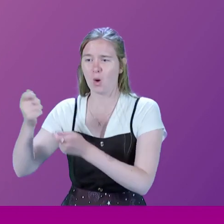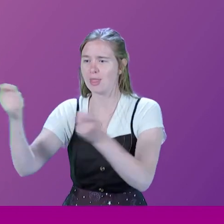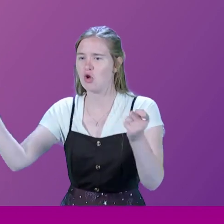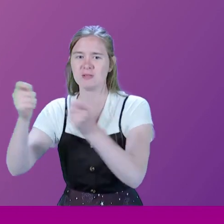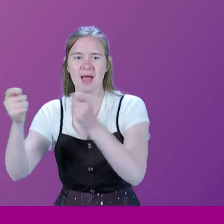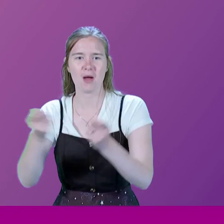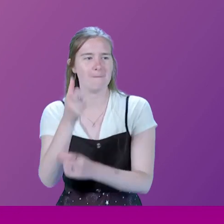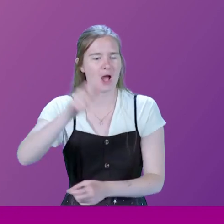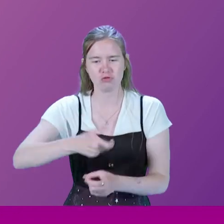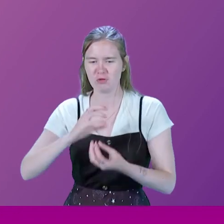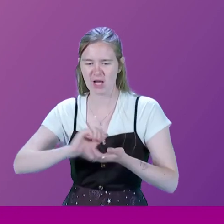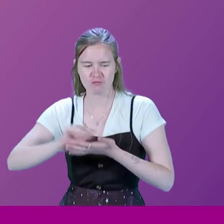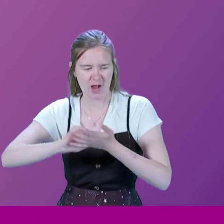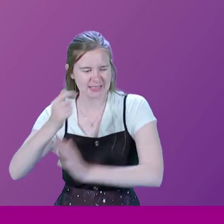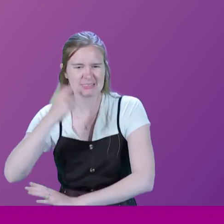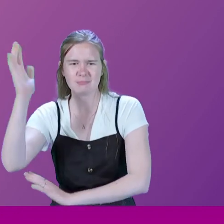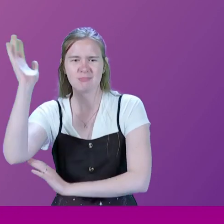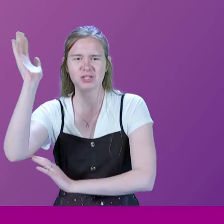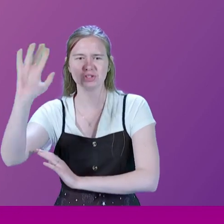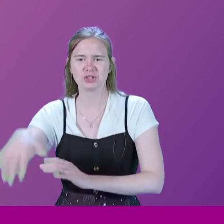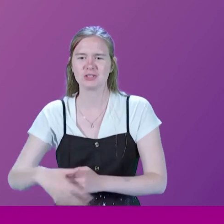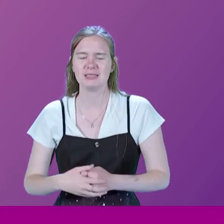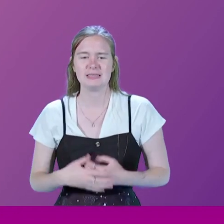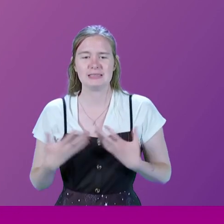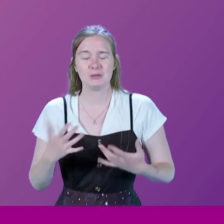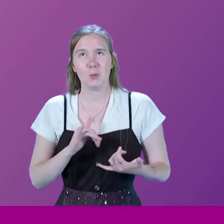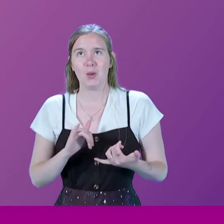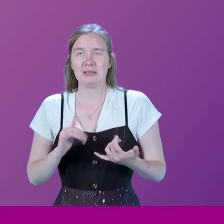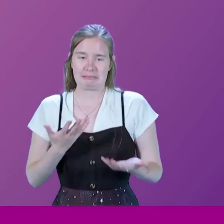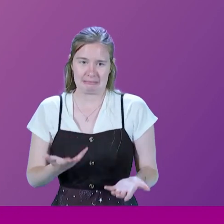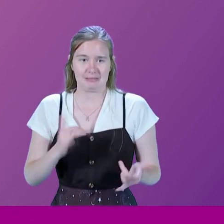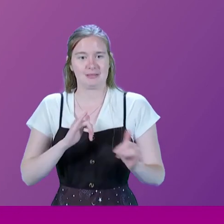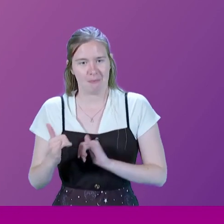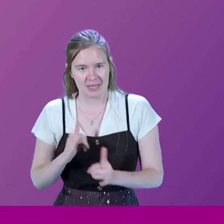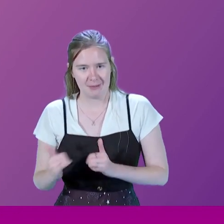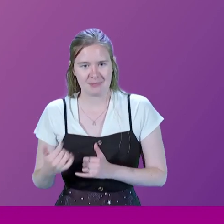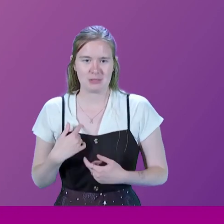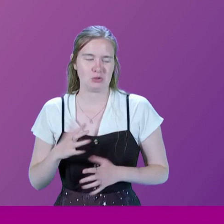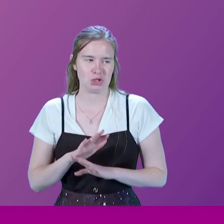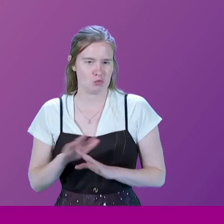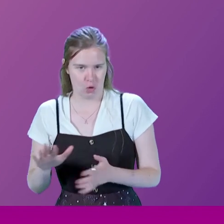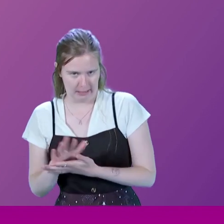There must be someone who could write a speech. So, sometimes there was ingratitude.